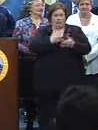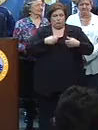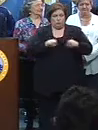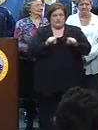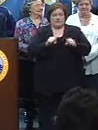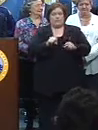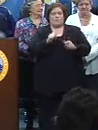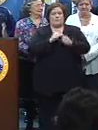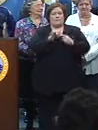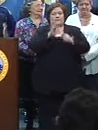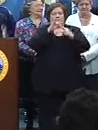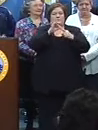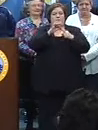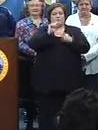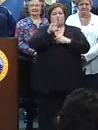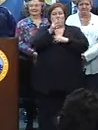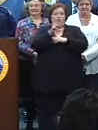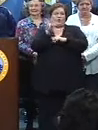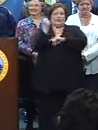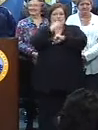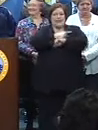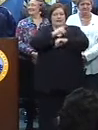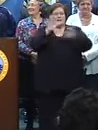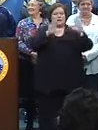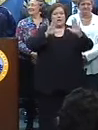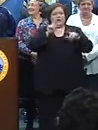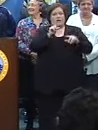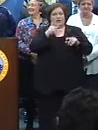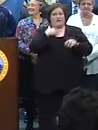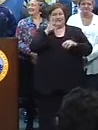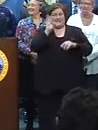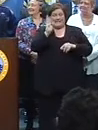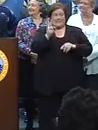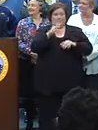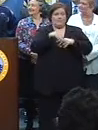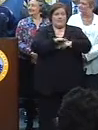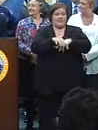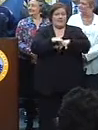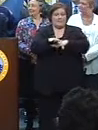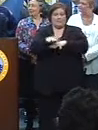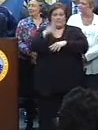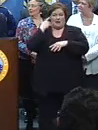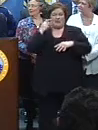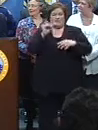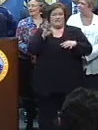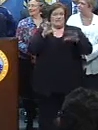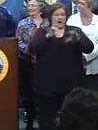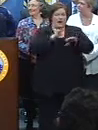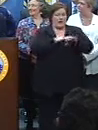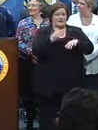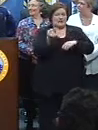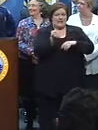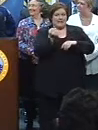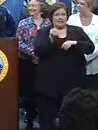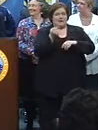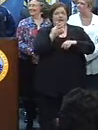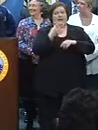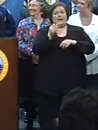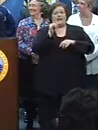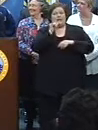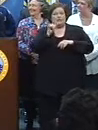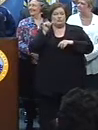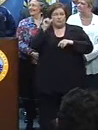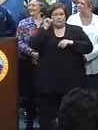with the exception of the super day, Sunday where we had six parades because of the rain on Saturday, and of course